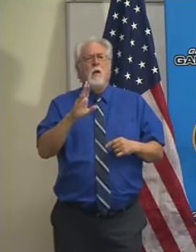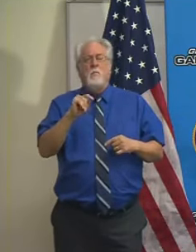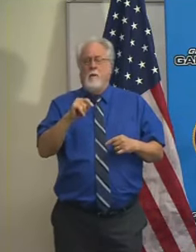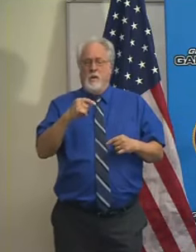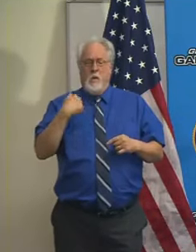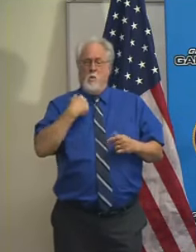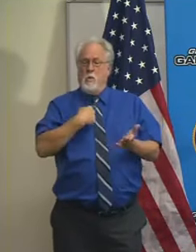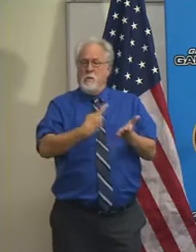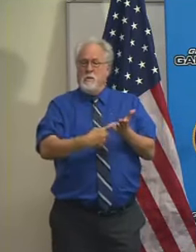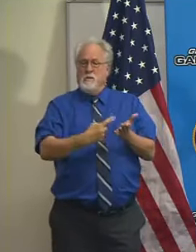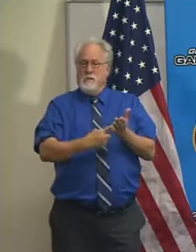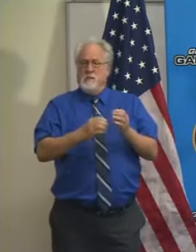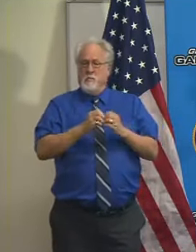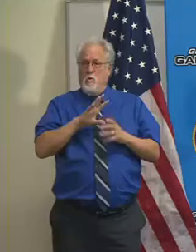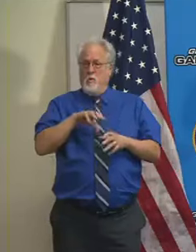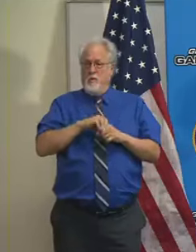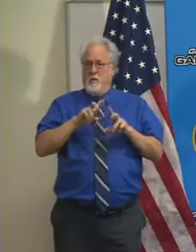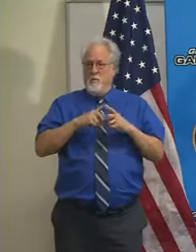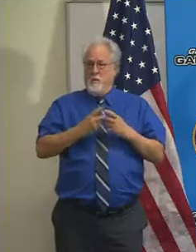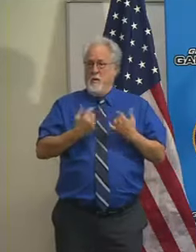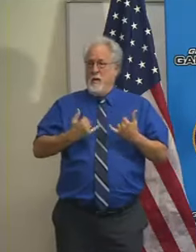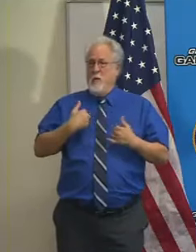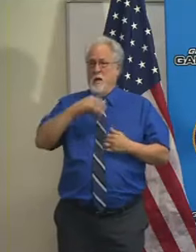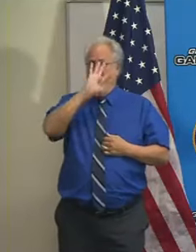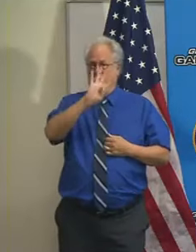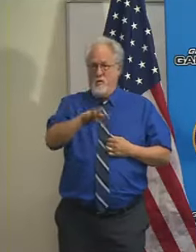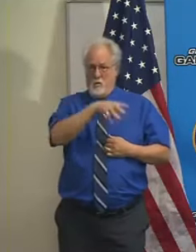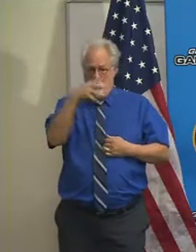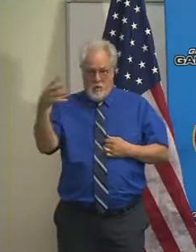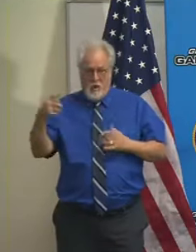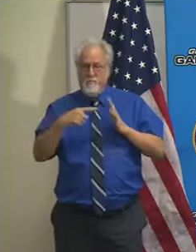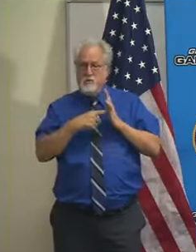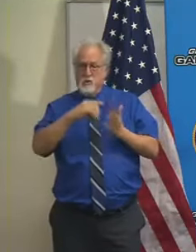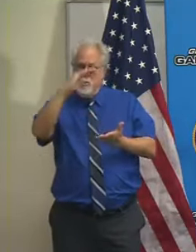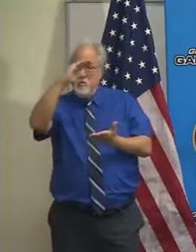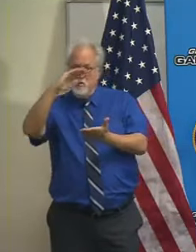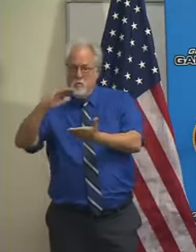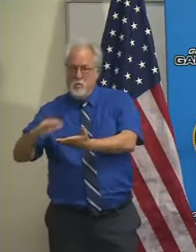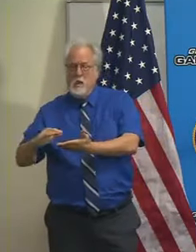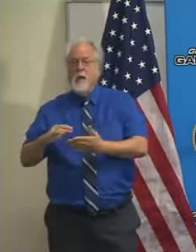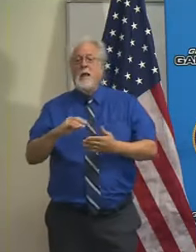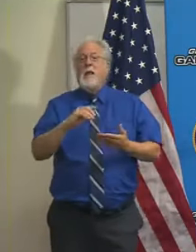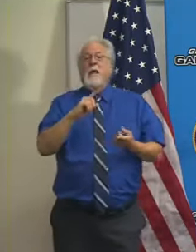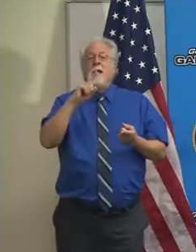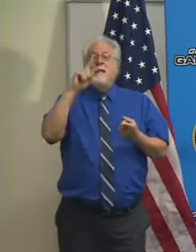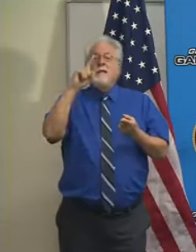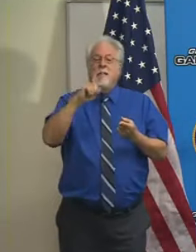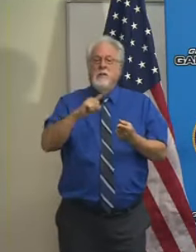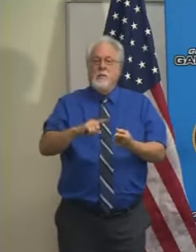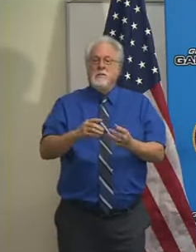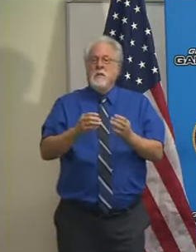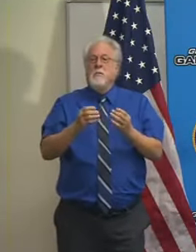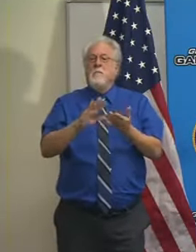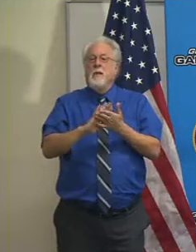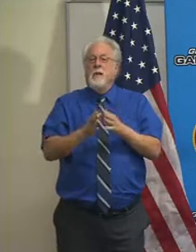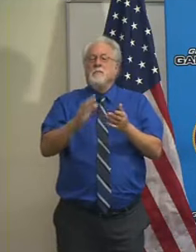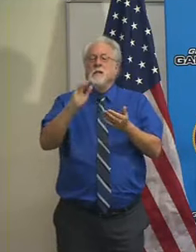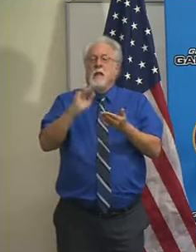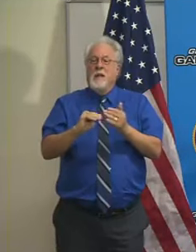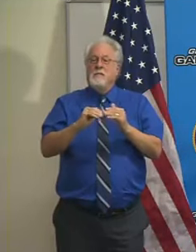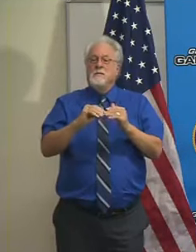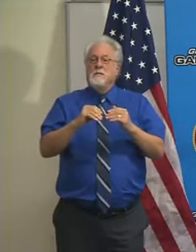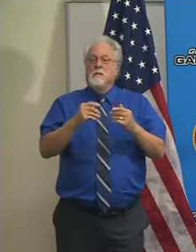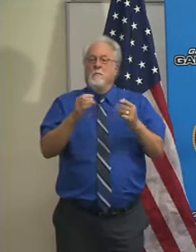talking about a lot more in the department, now that we have graphs that show us really getting low, is decreasing becomes a little bit less relevant than